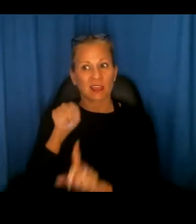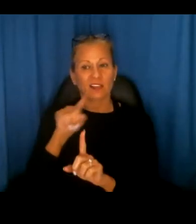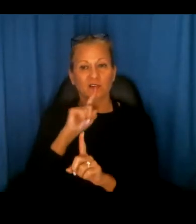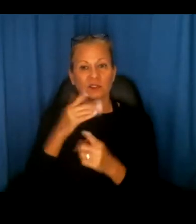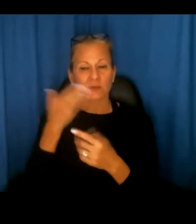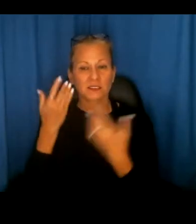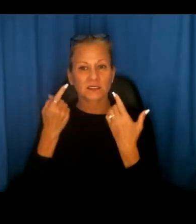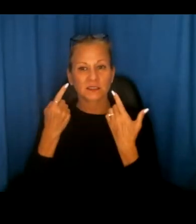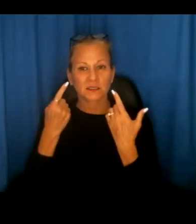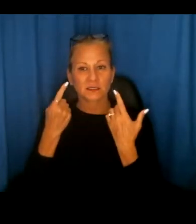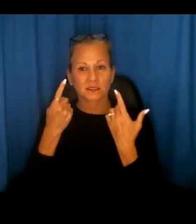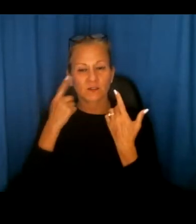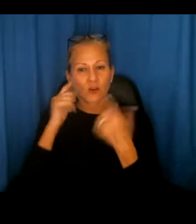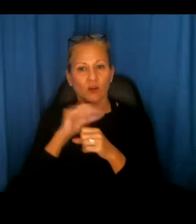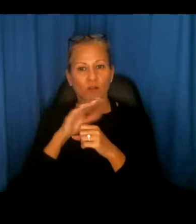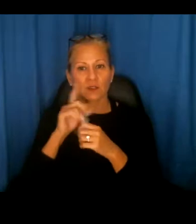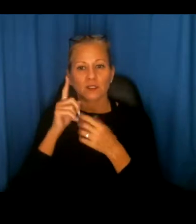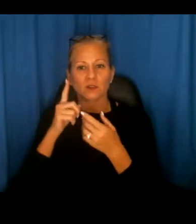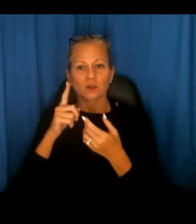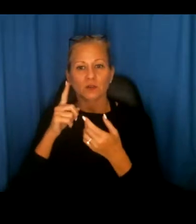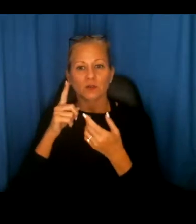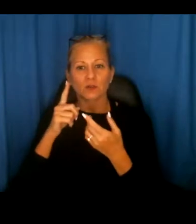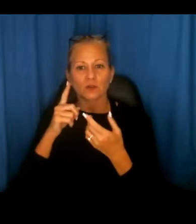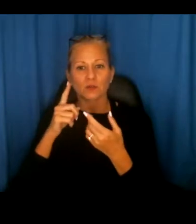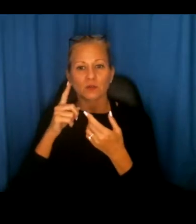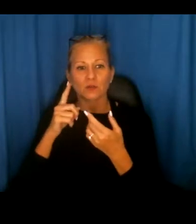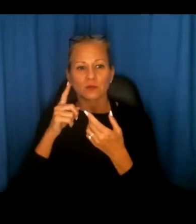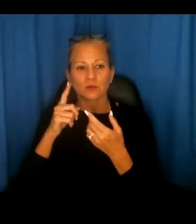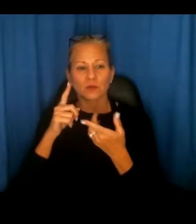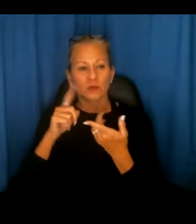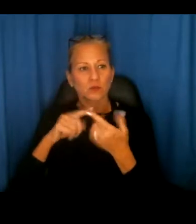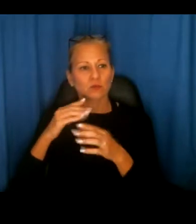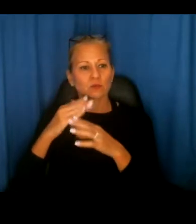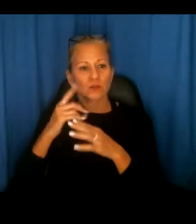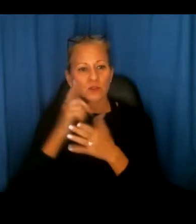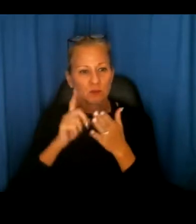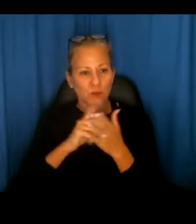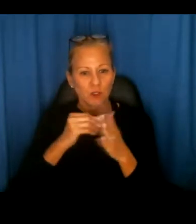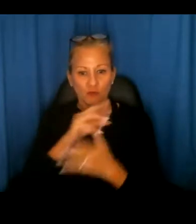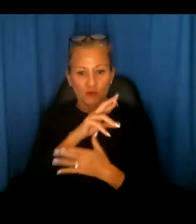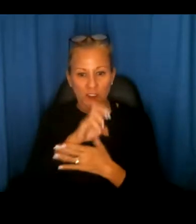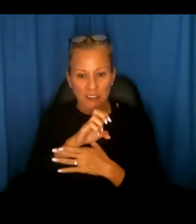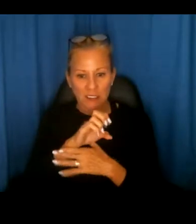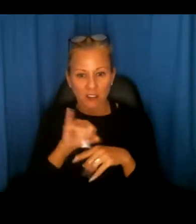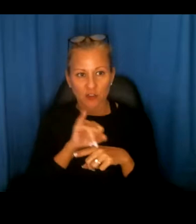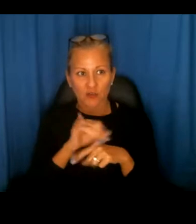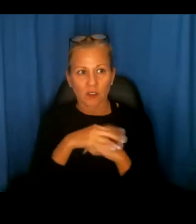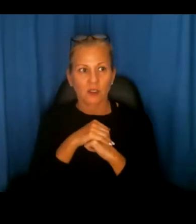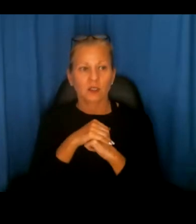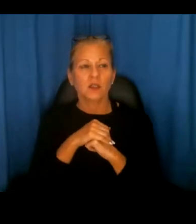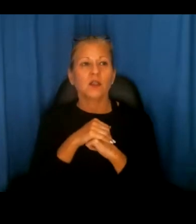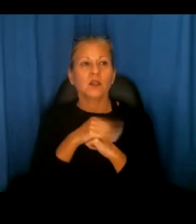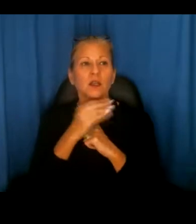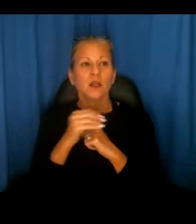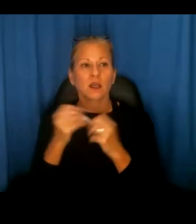of, proving discrimination, uh, in both the real estate industry and, uh, in the,